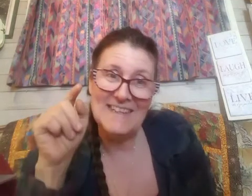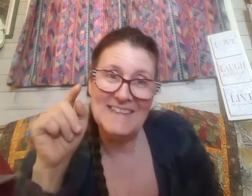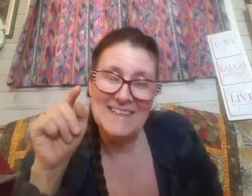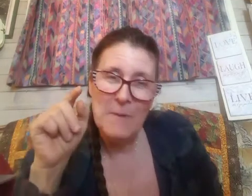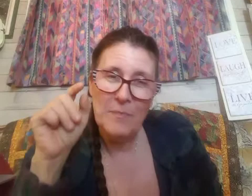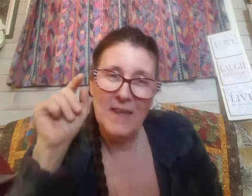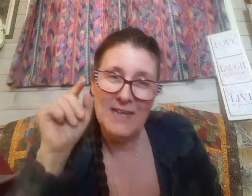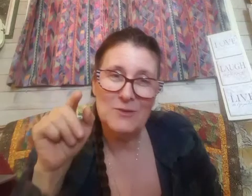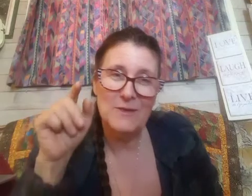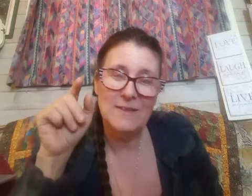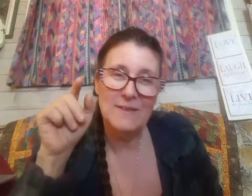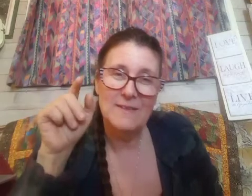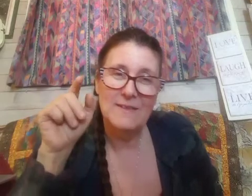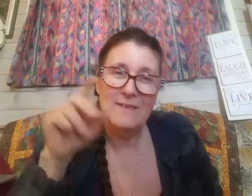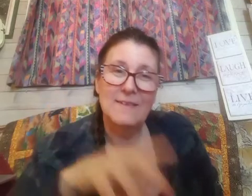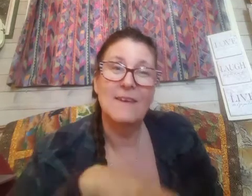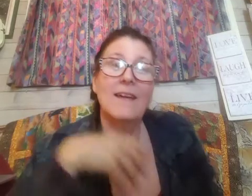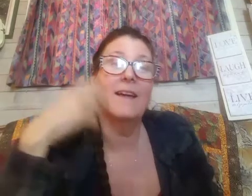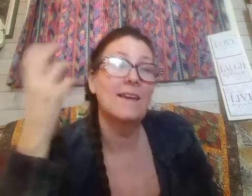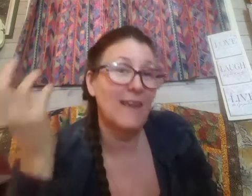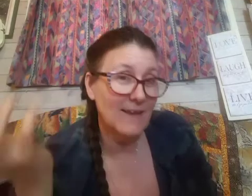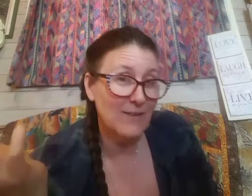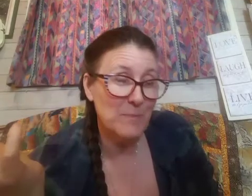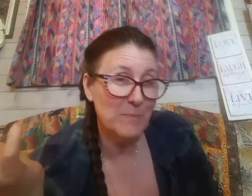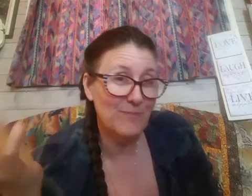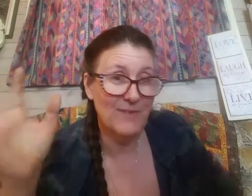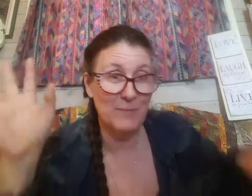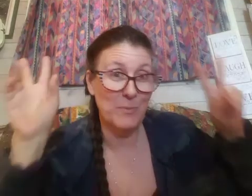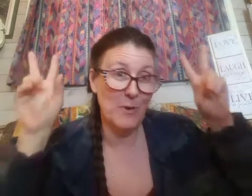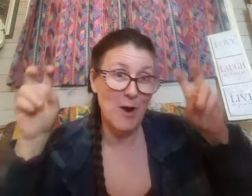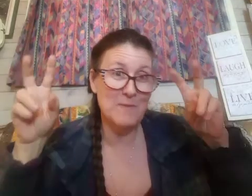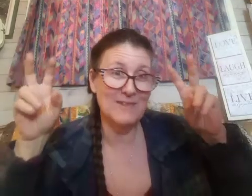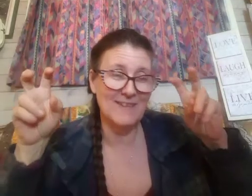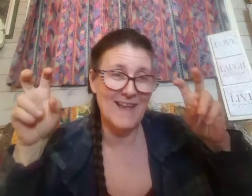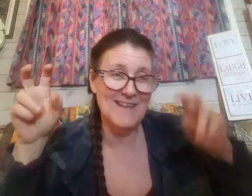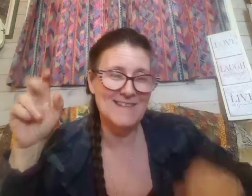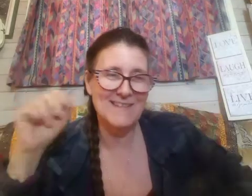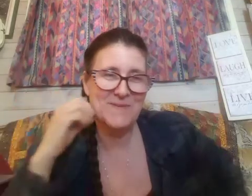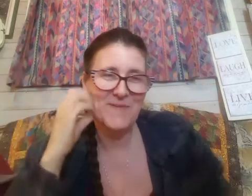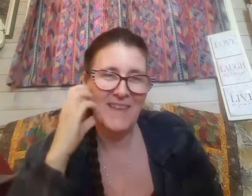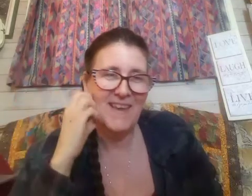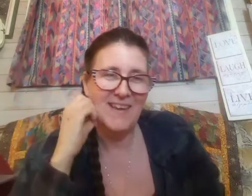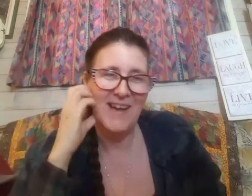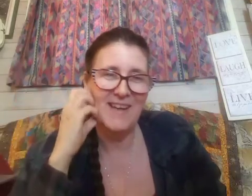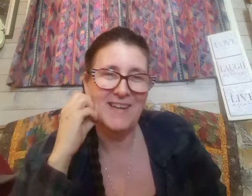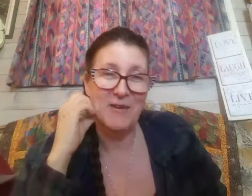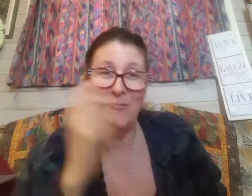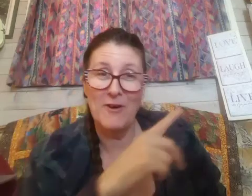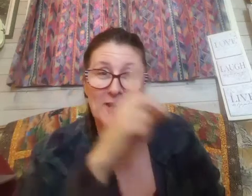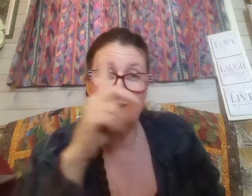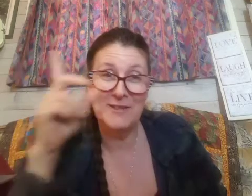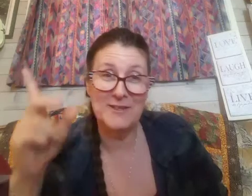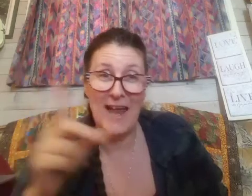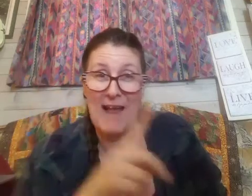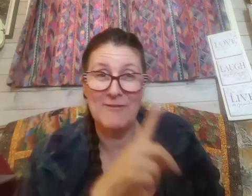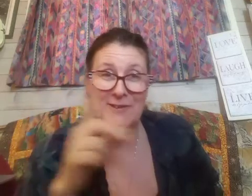Israel gets the the promised land you know 400 years after